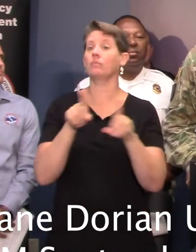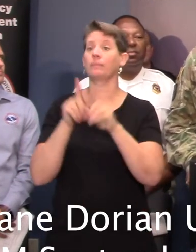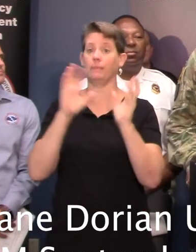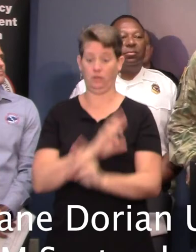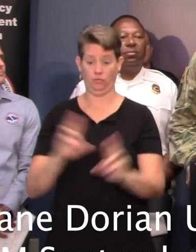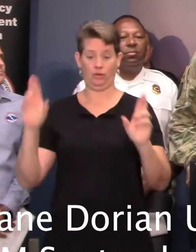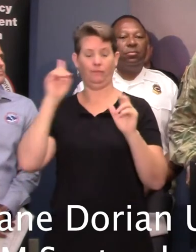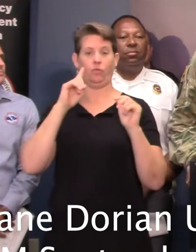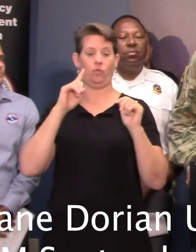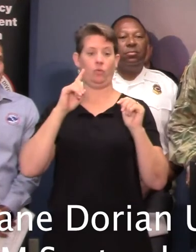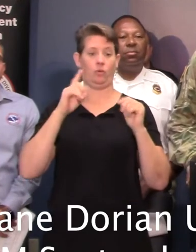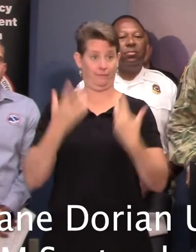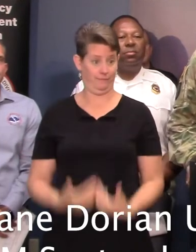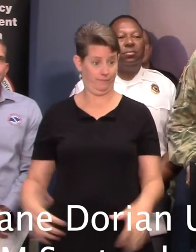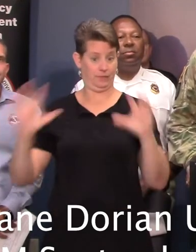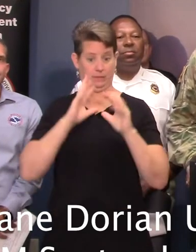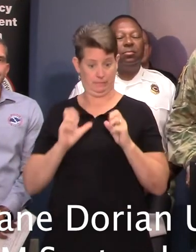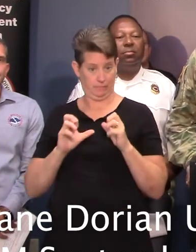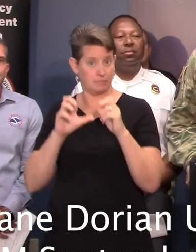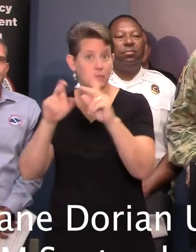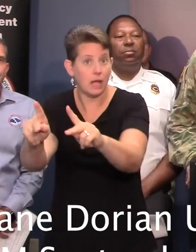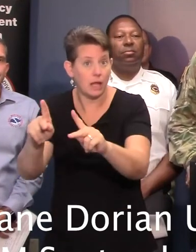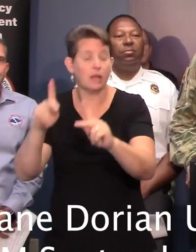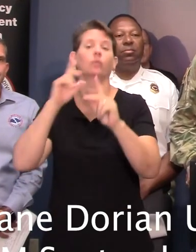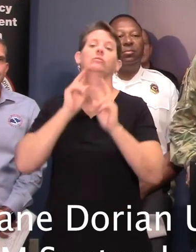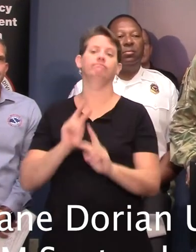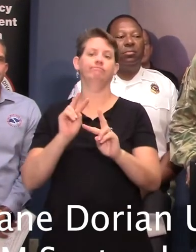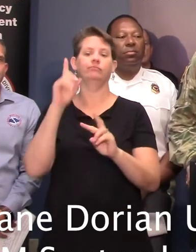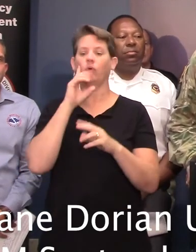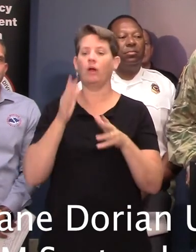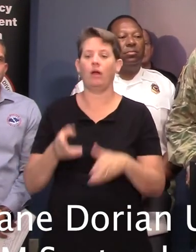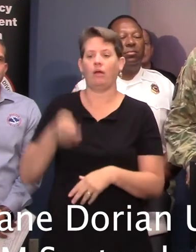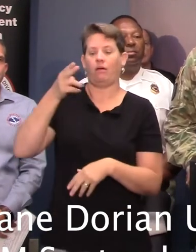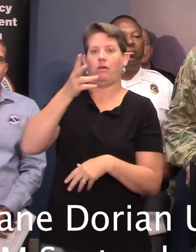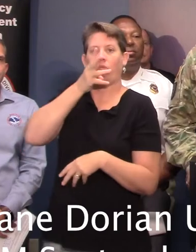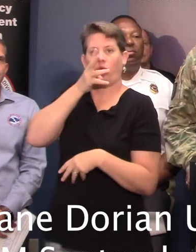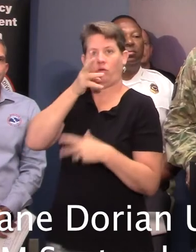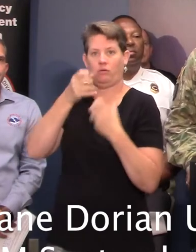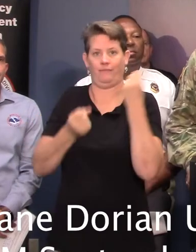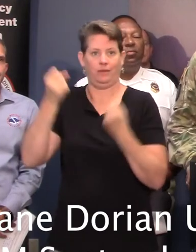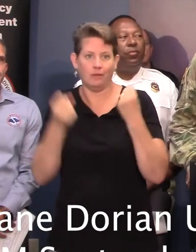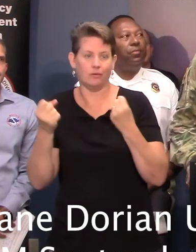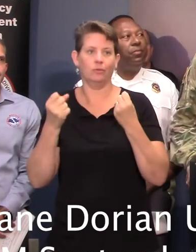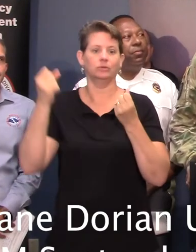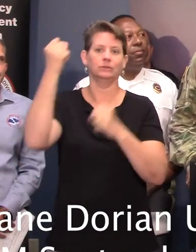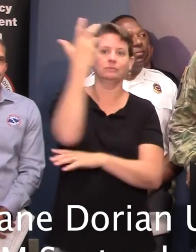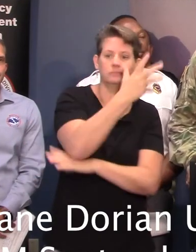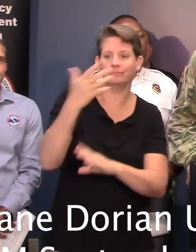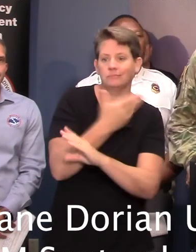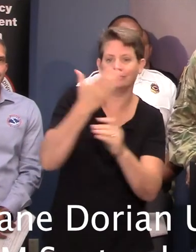the re-entry and recovery operations. We're looking to bring in some high water vehicles and some debris clearance teams to help